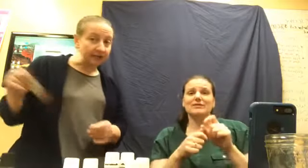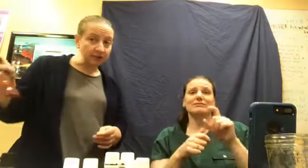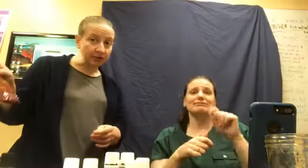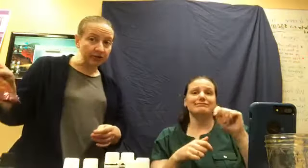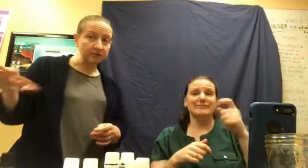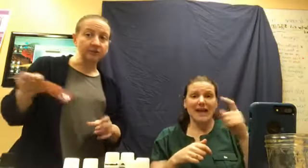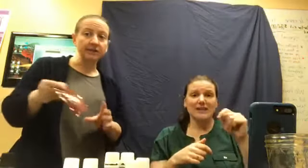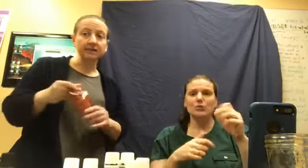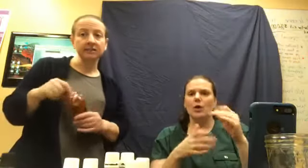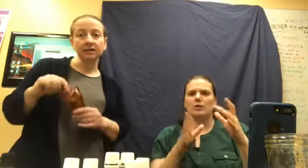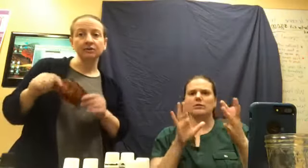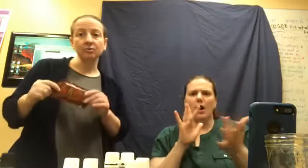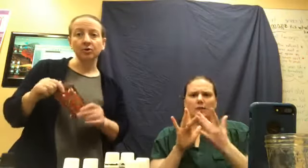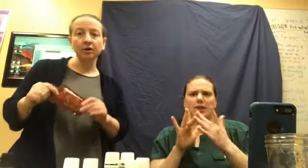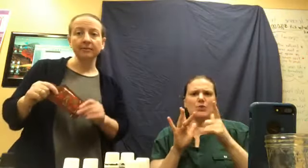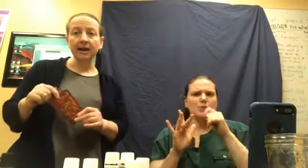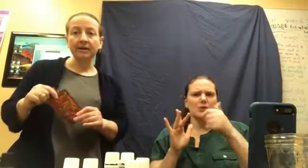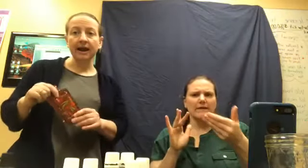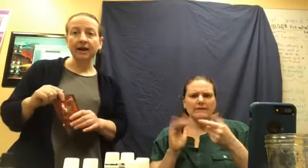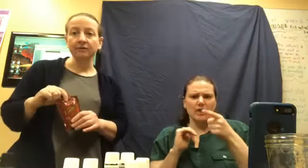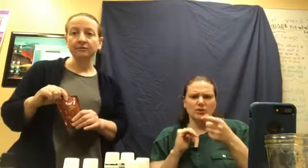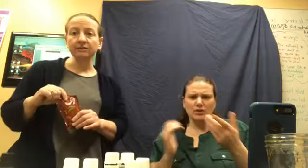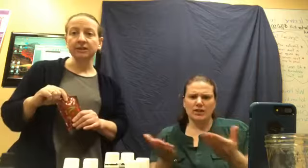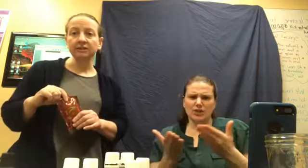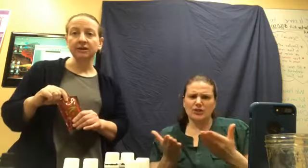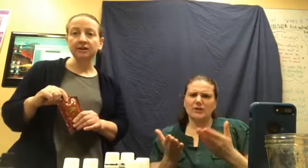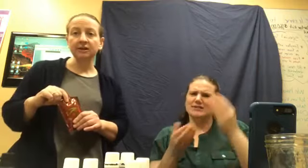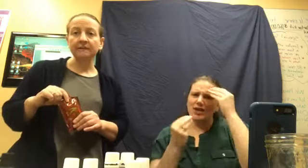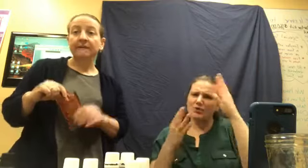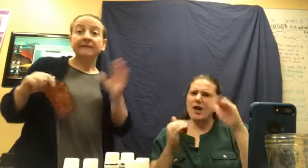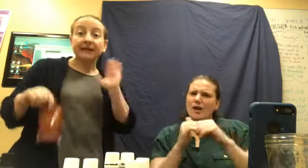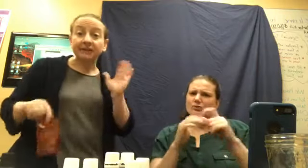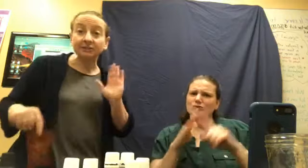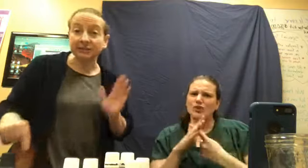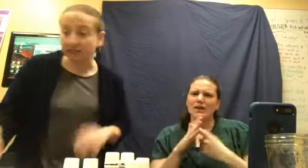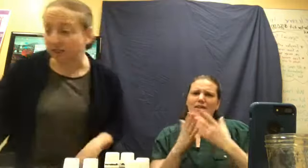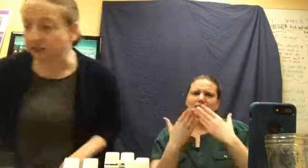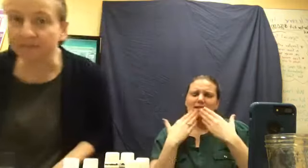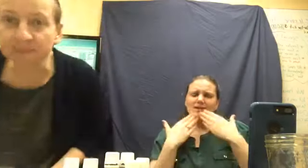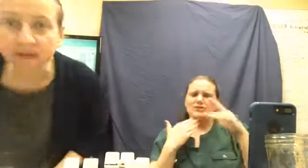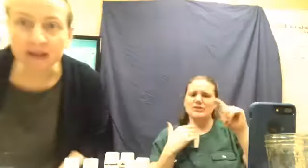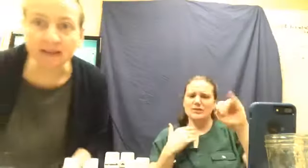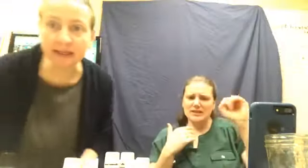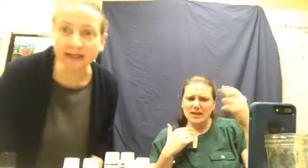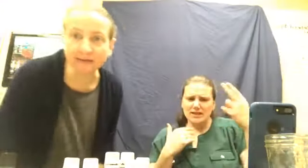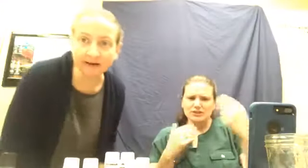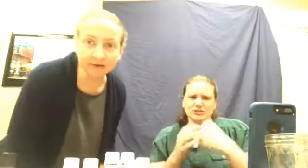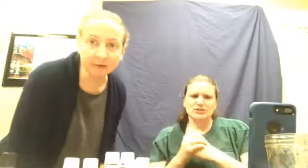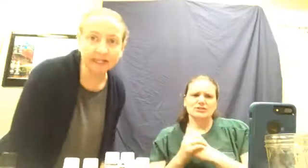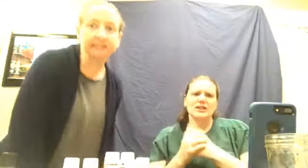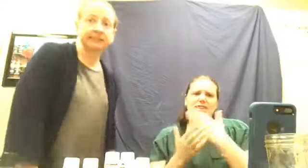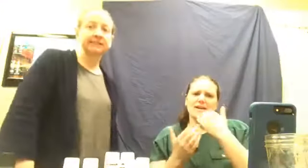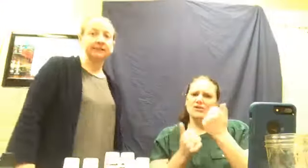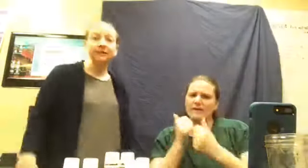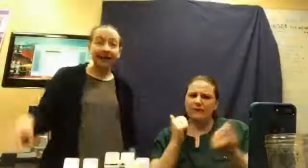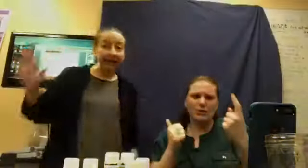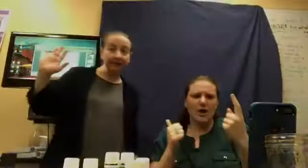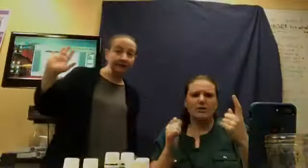you here so they can tell you more about how to get started. Thank you, Tish. Thank you, everyone. We love you. Thank